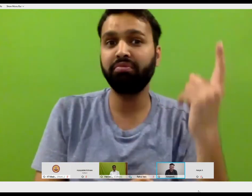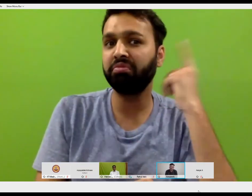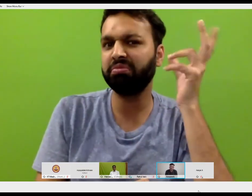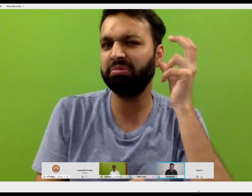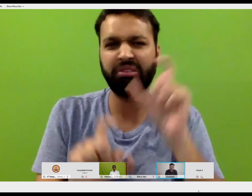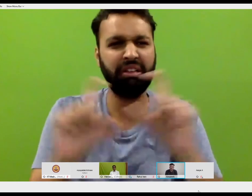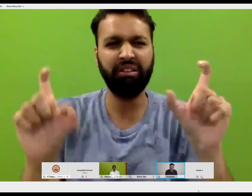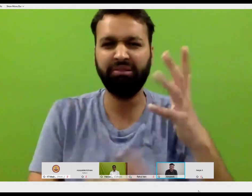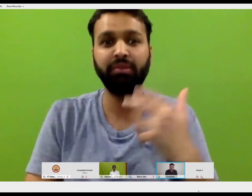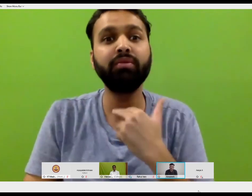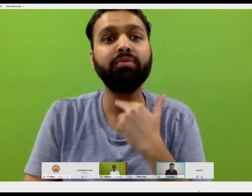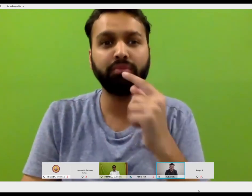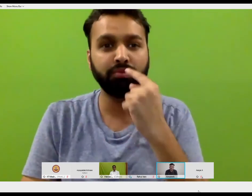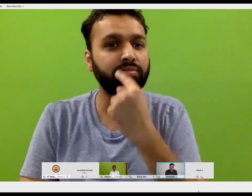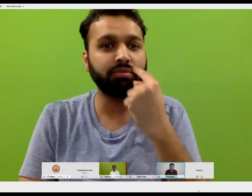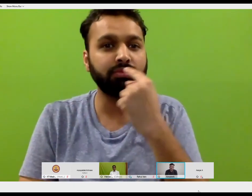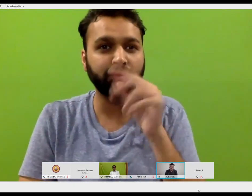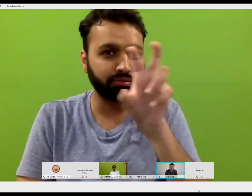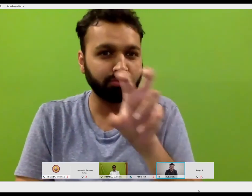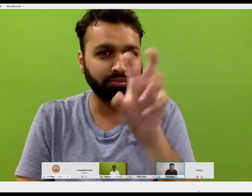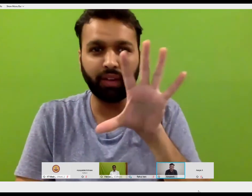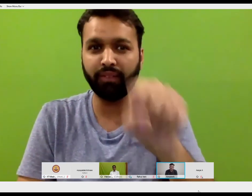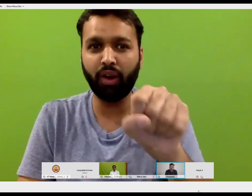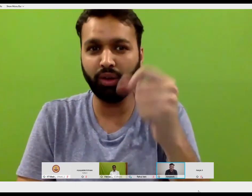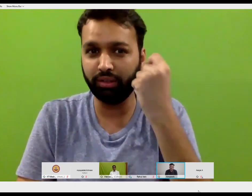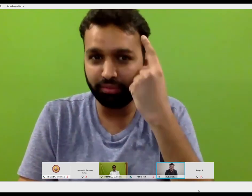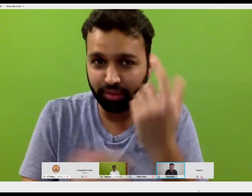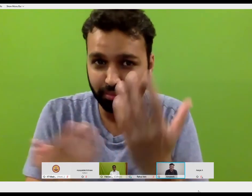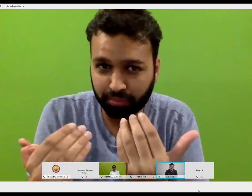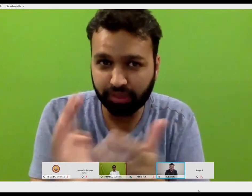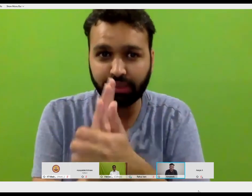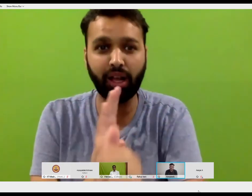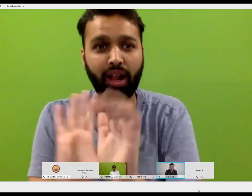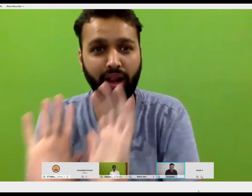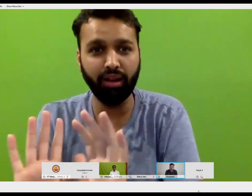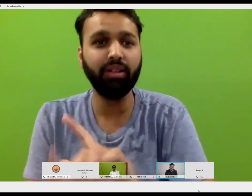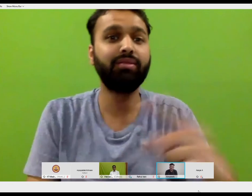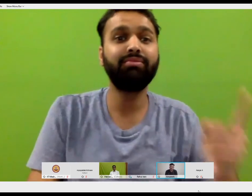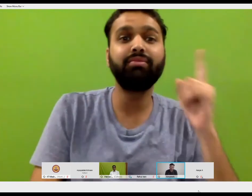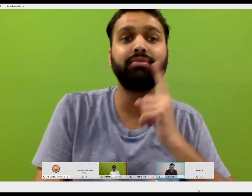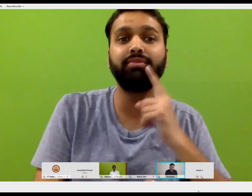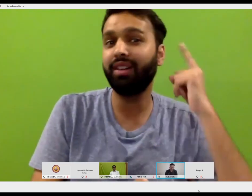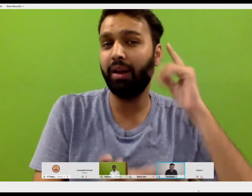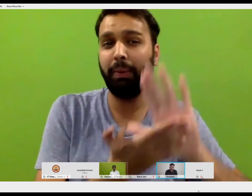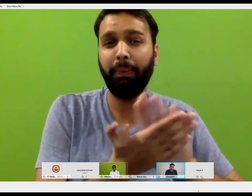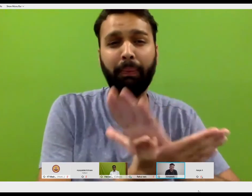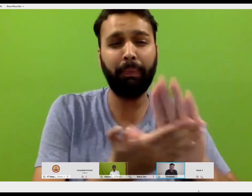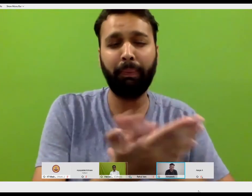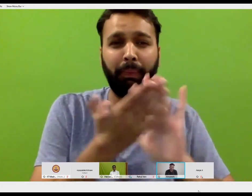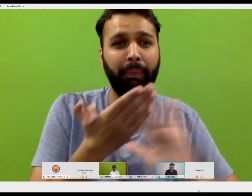maybe he's able to hear well, and some of them might not be able to hear well, and could lip read.